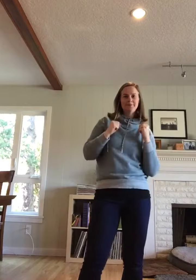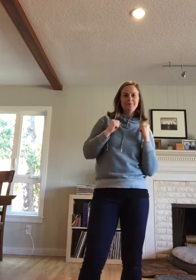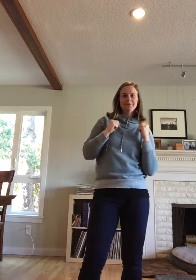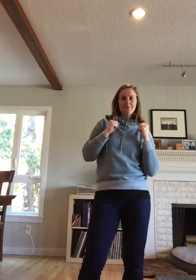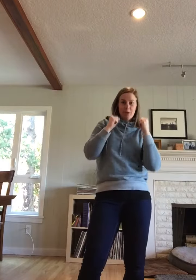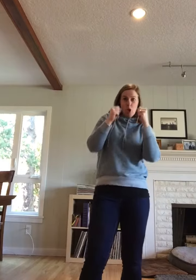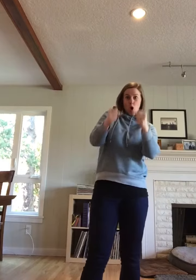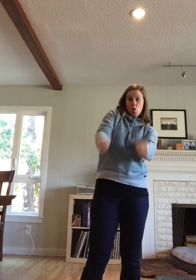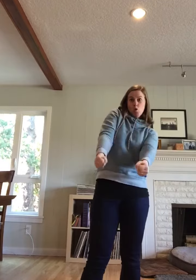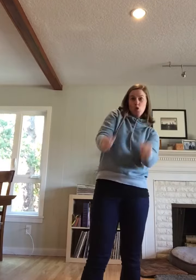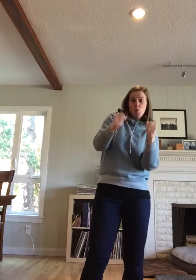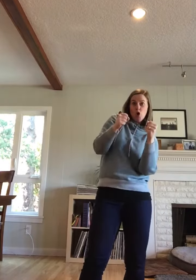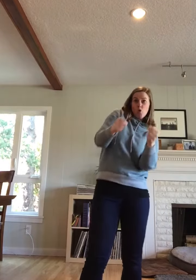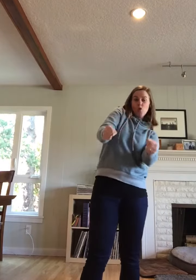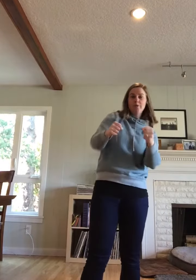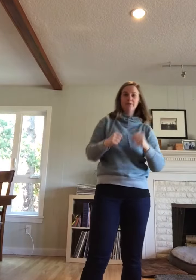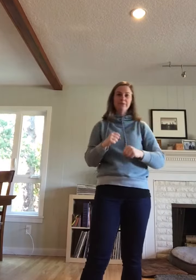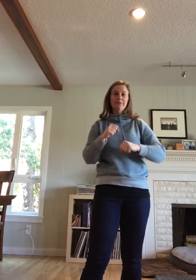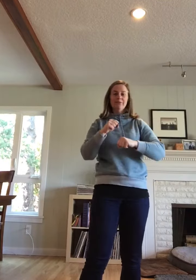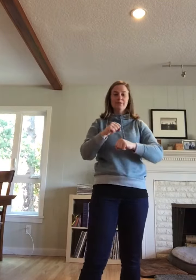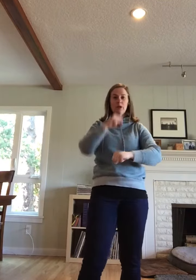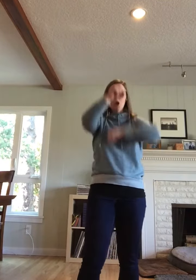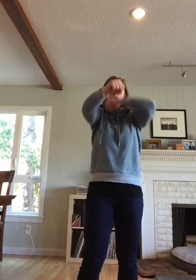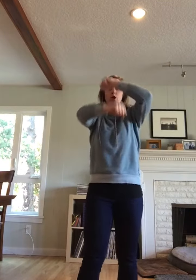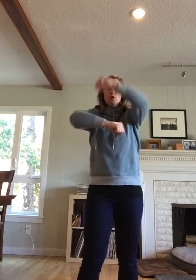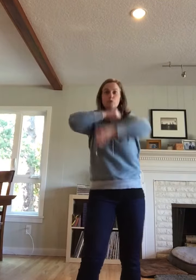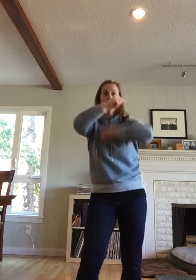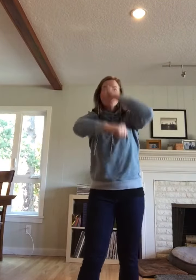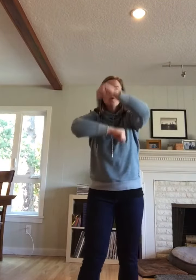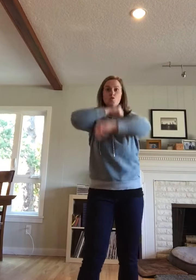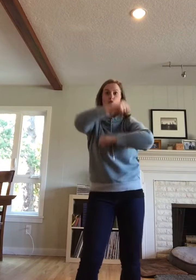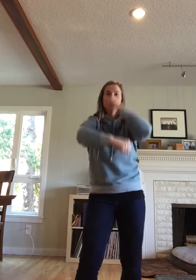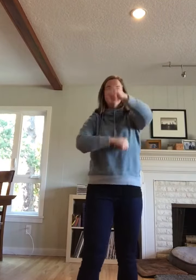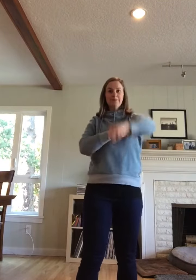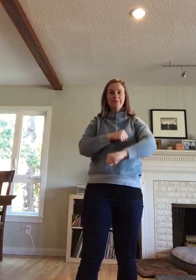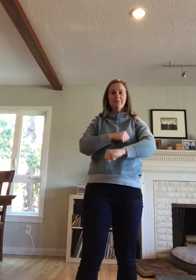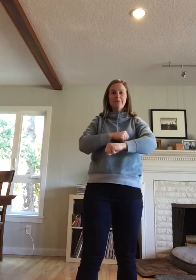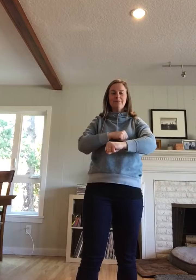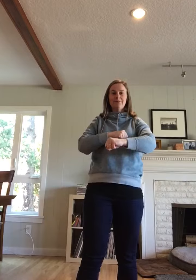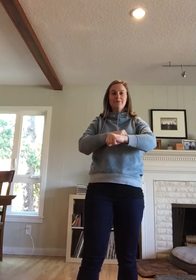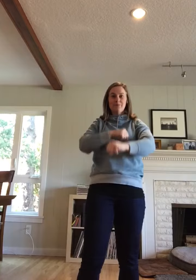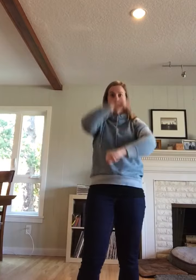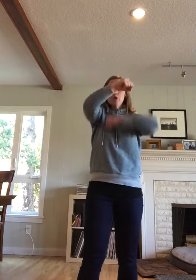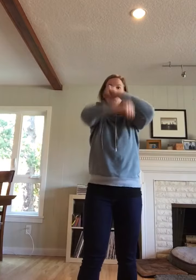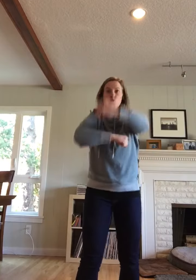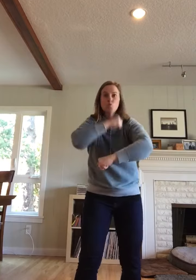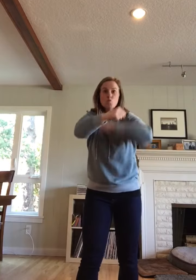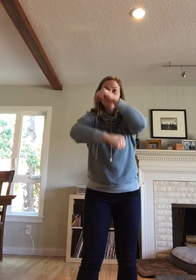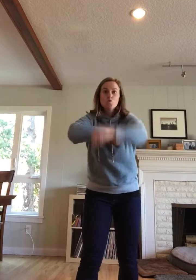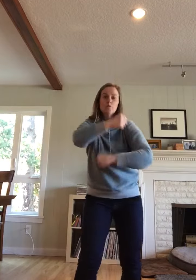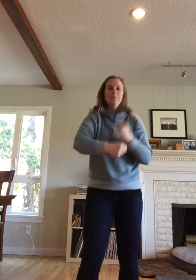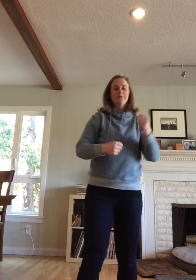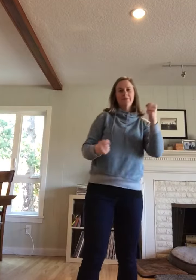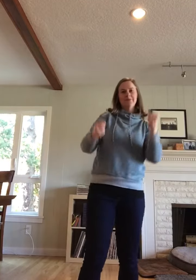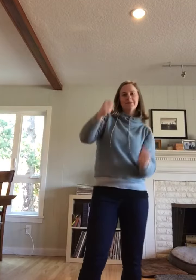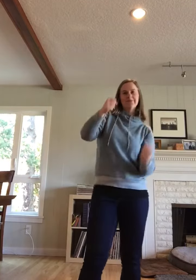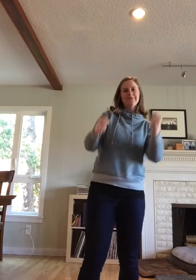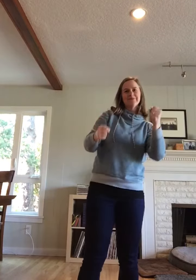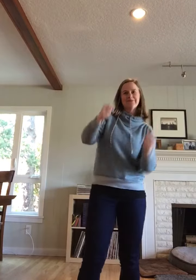on the gas. And the engine blasts. And the engine blasts. And I'm gonna drive